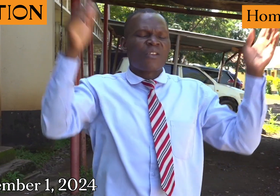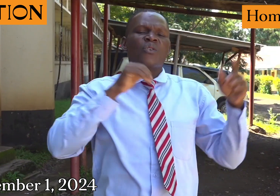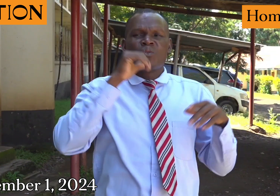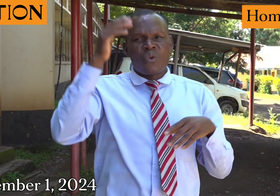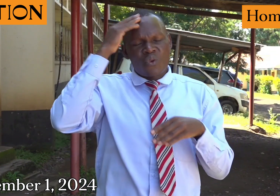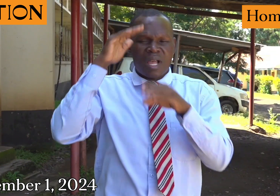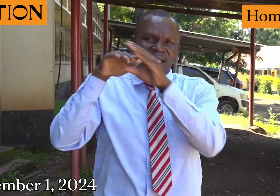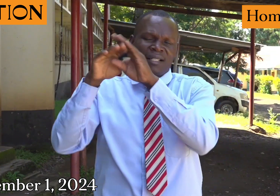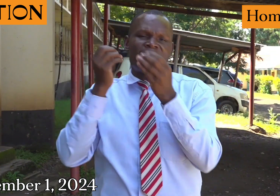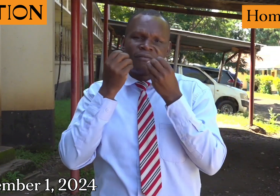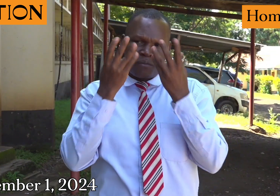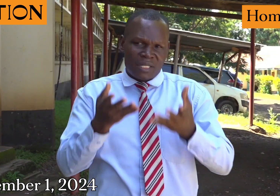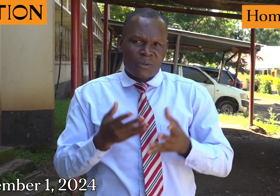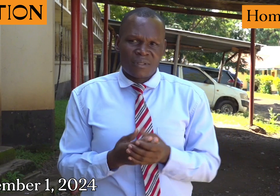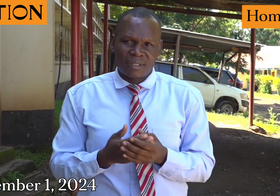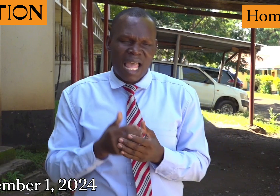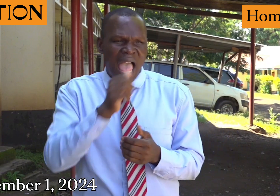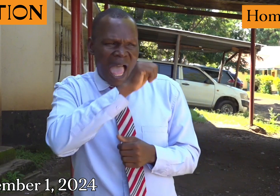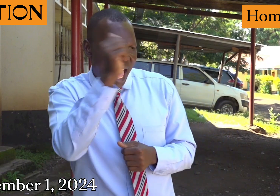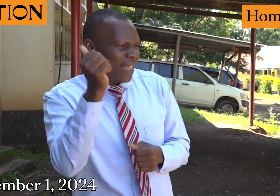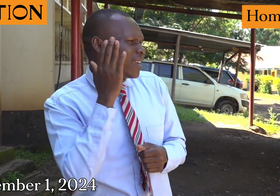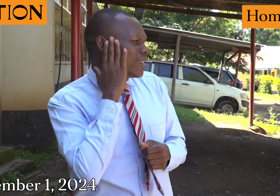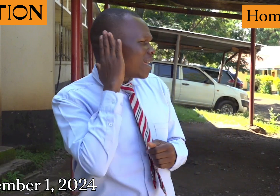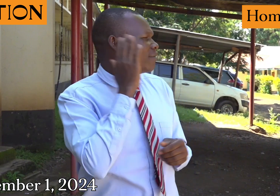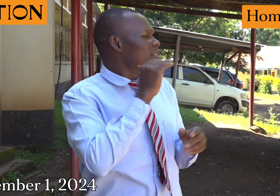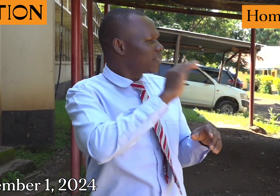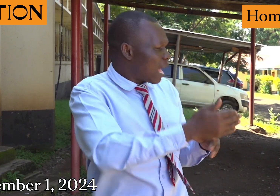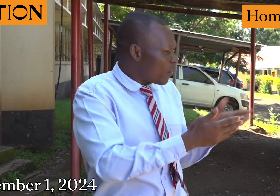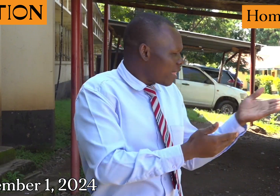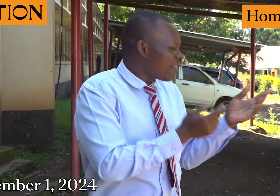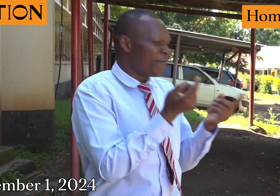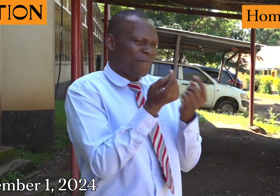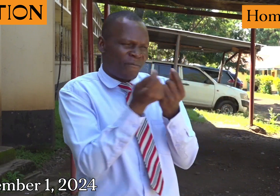village. They don't access information because of communication.